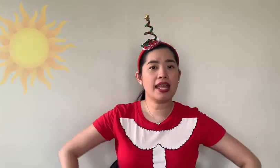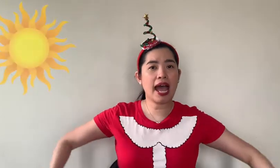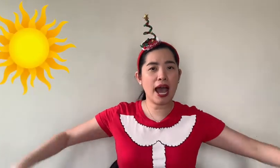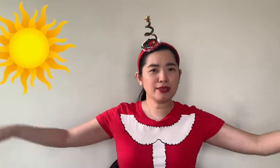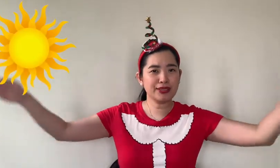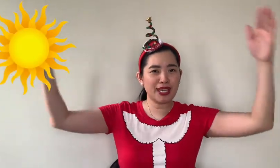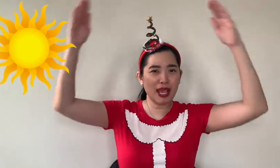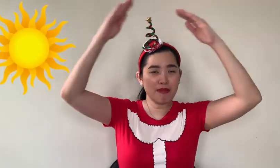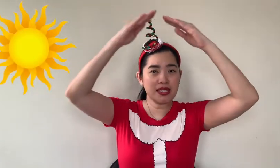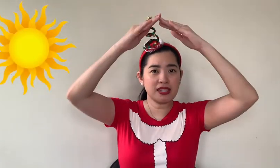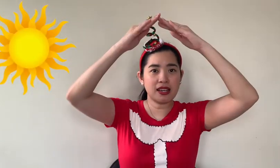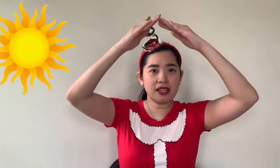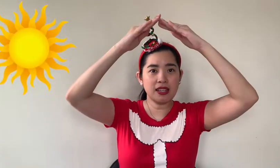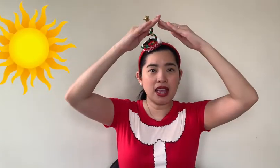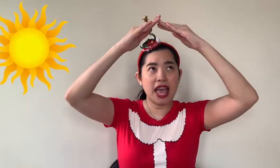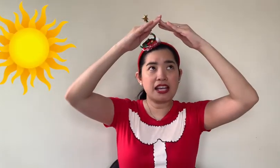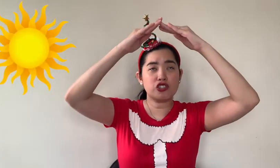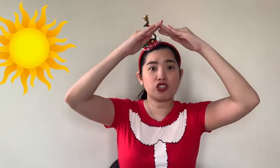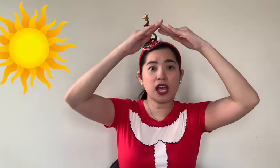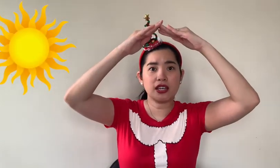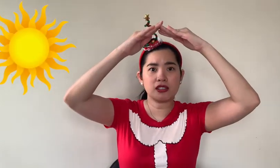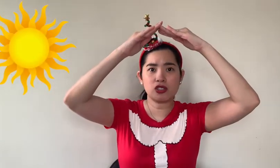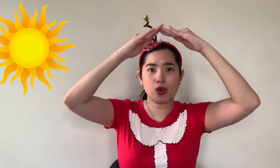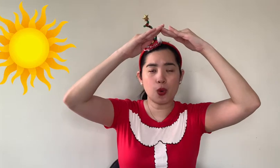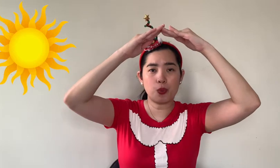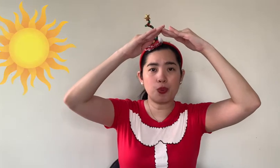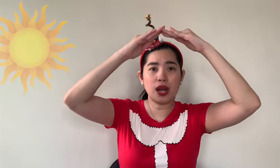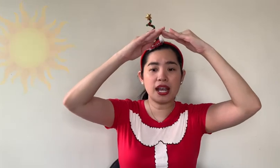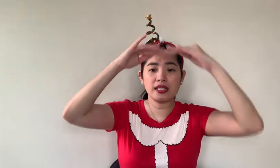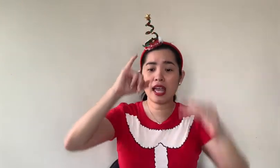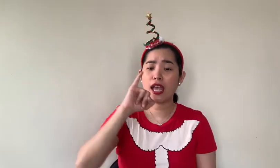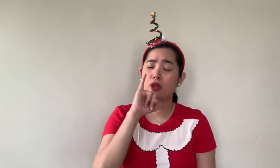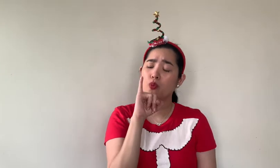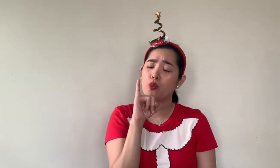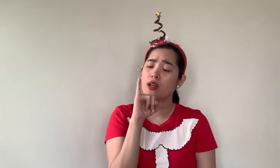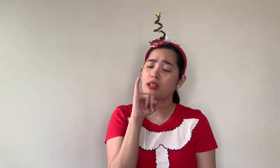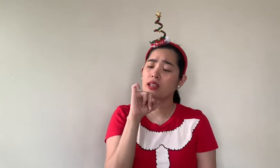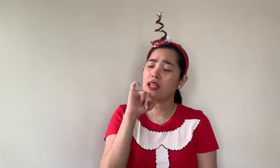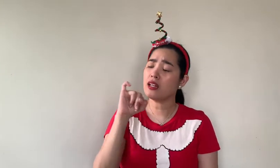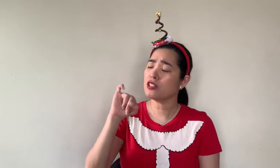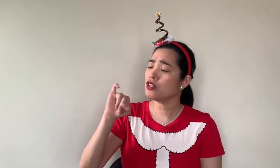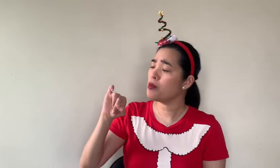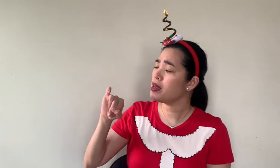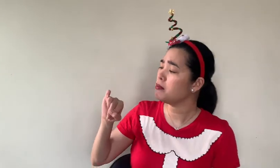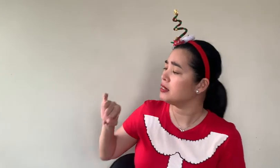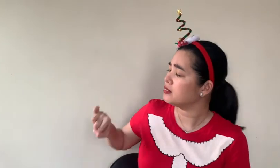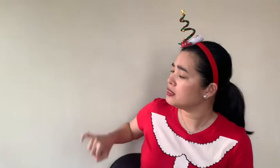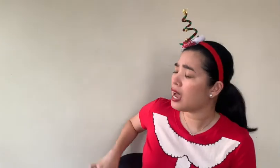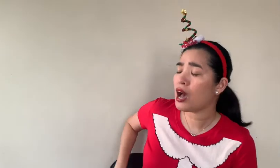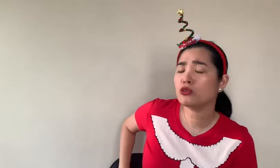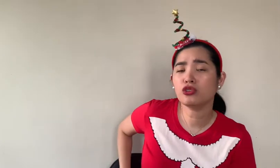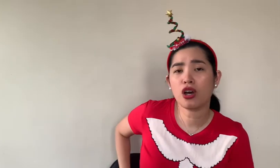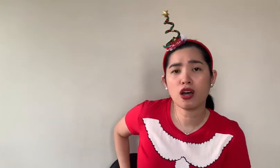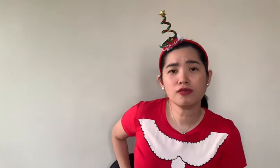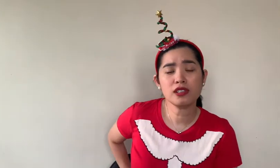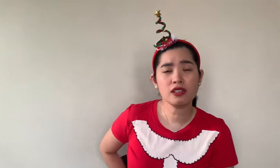out came the sun and turned to dry. And one little snowman melted out of sun.